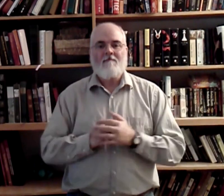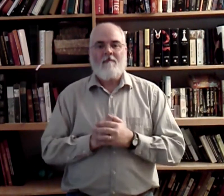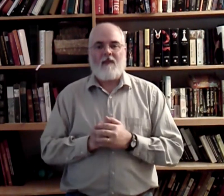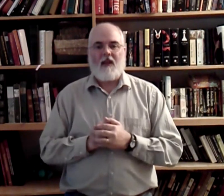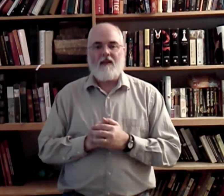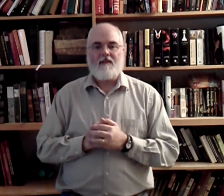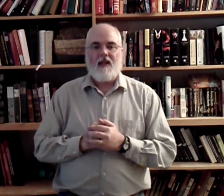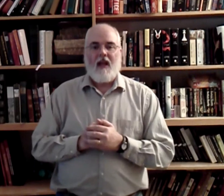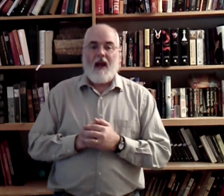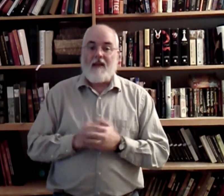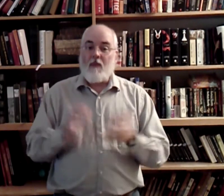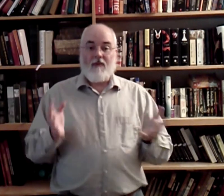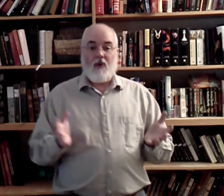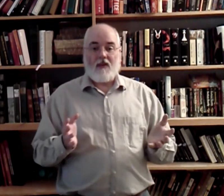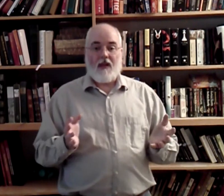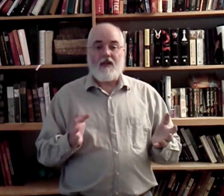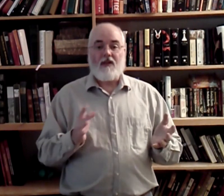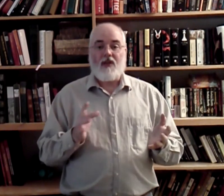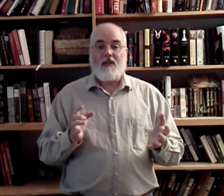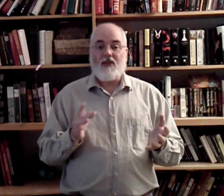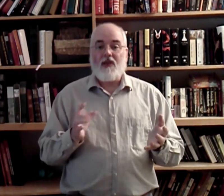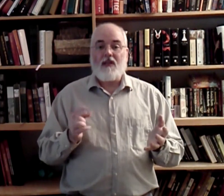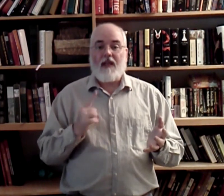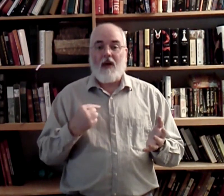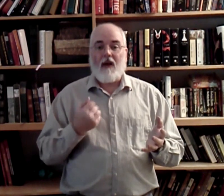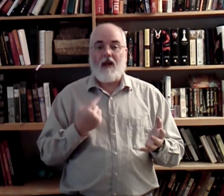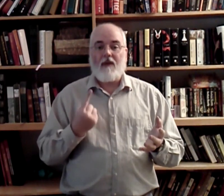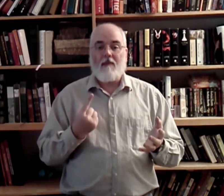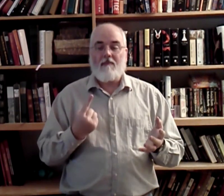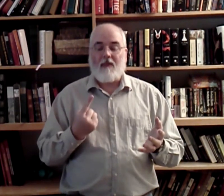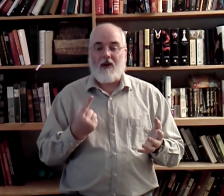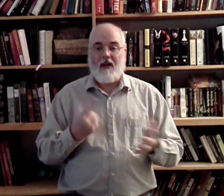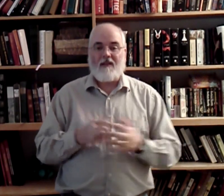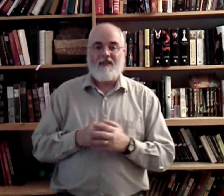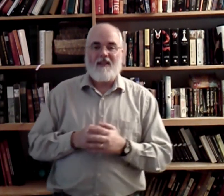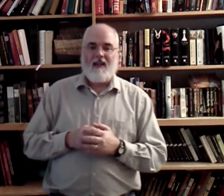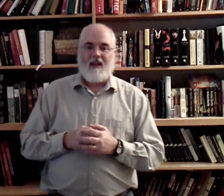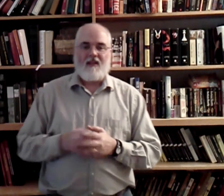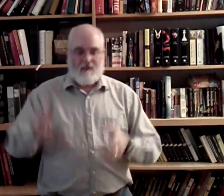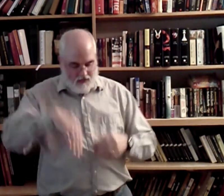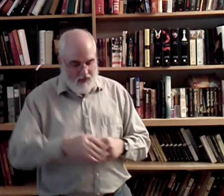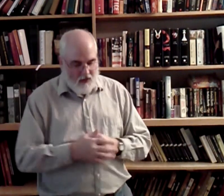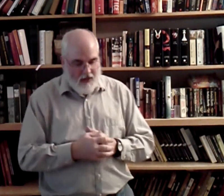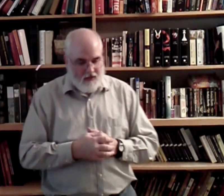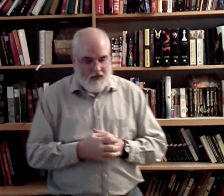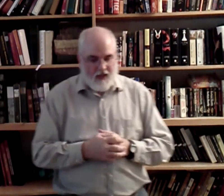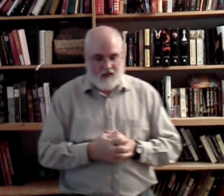Okay? And then we have the chorus again. Jesus. Jesus. How I love him. Alright? Let's go down to the next